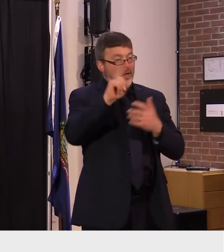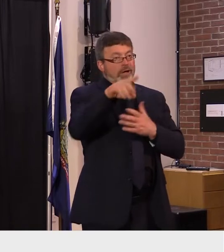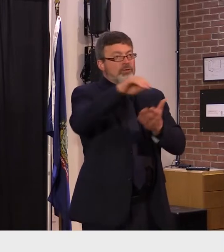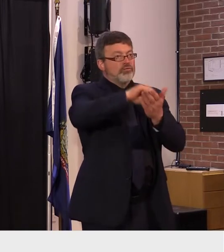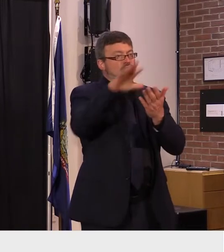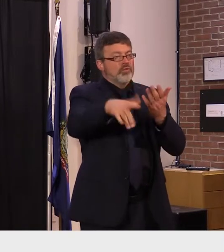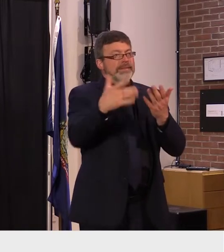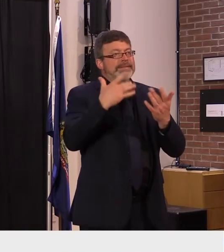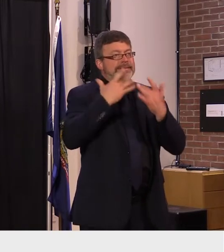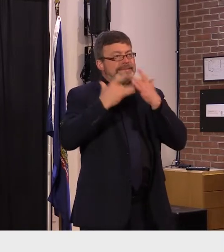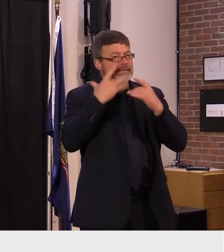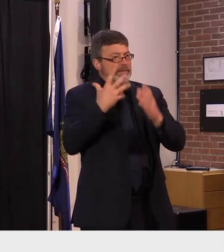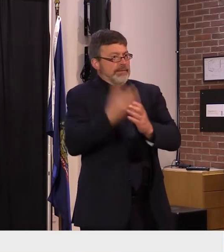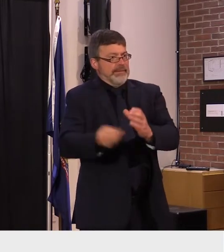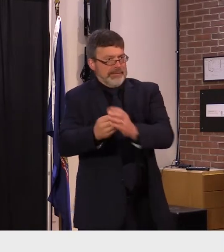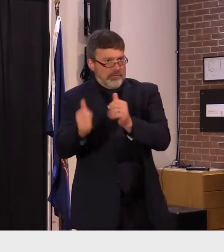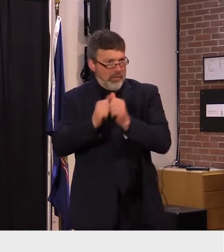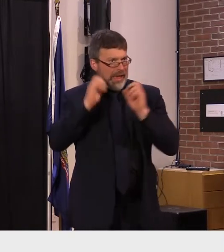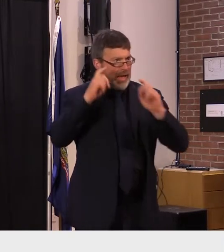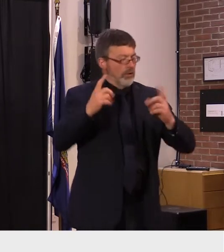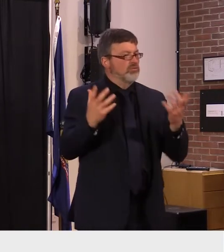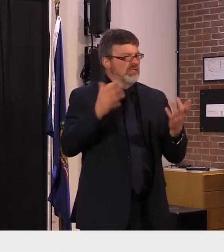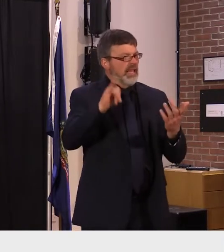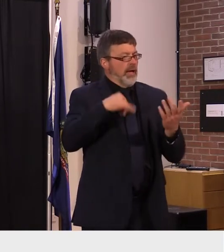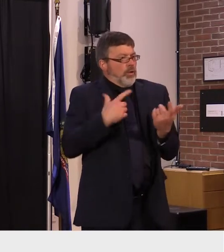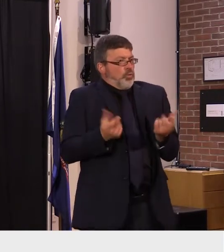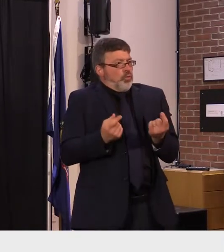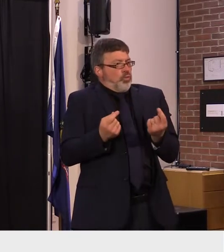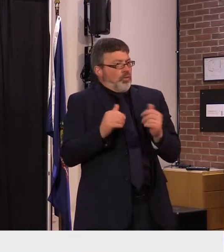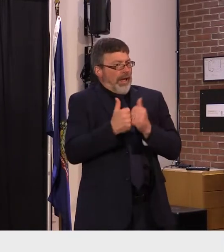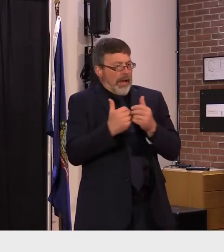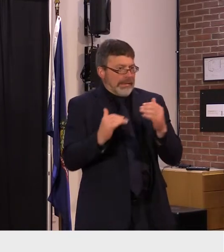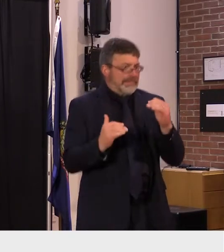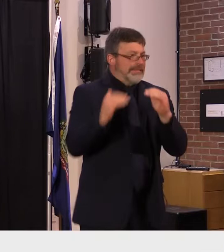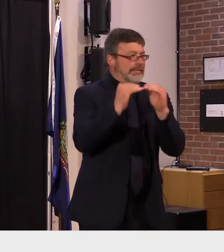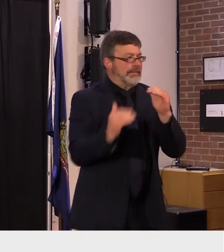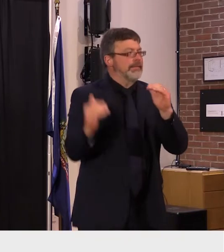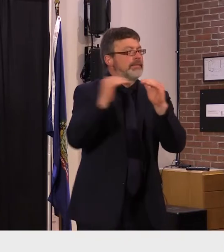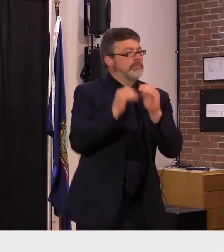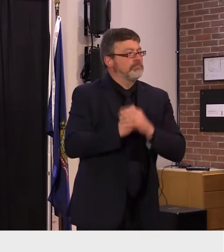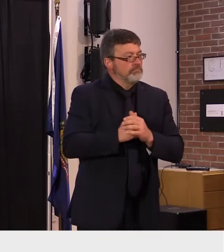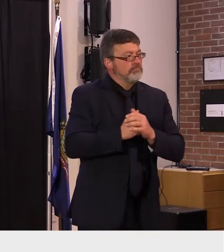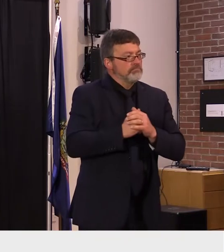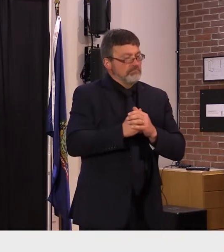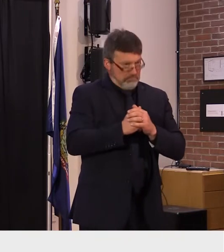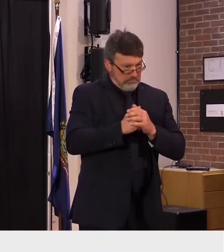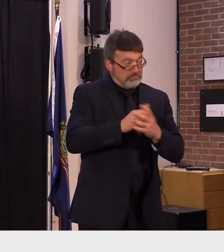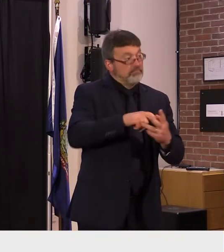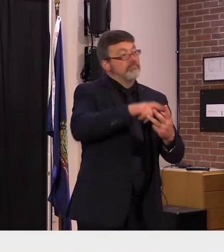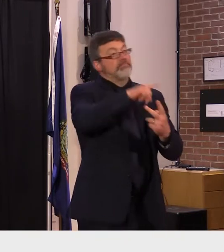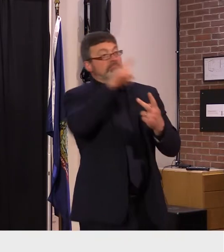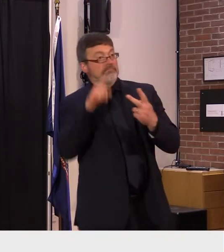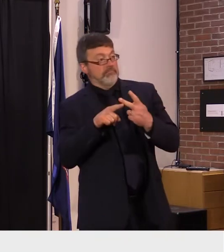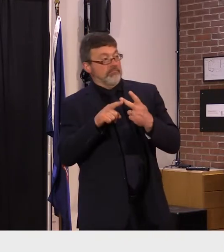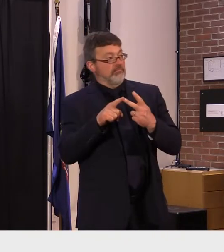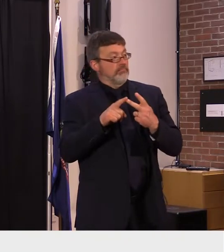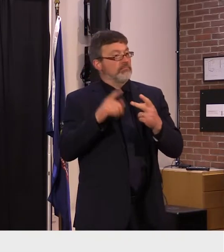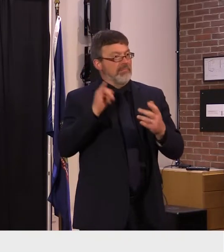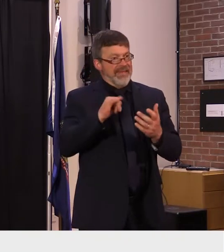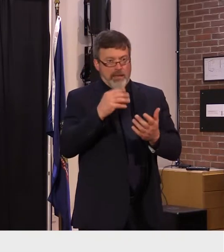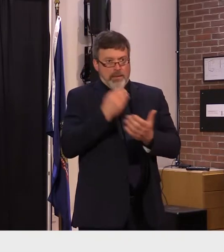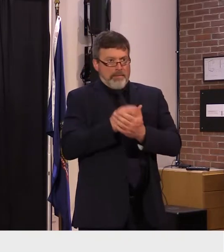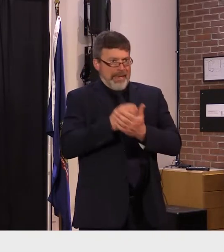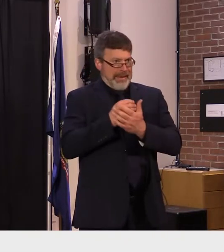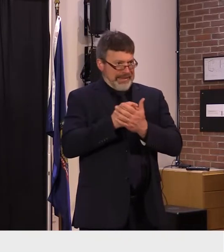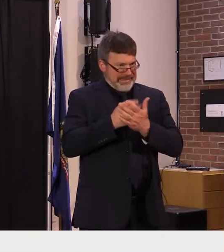students we also have some long-term goals back to the idea of using these funds in a strategic manner to improve the quality